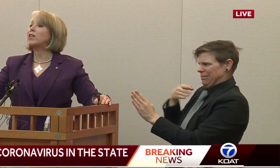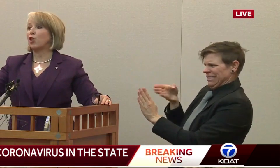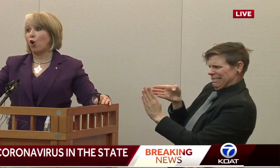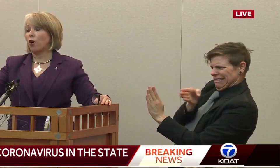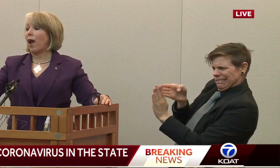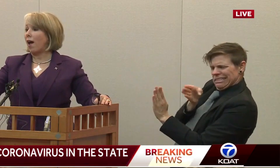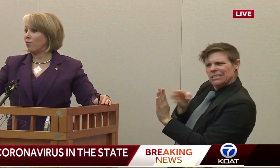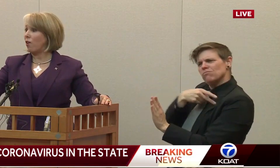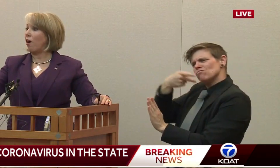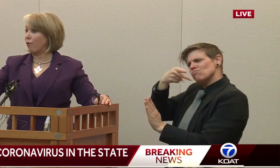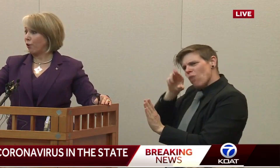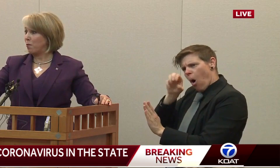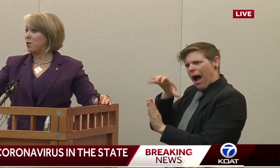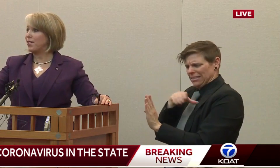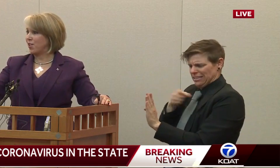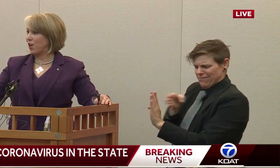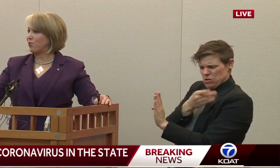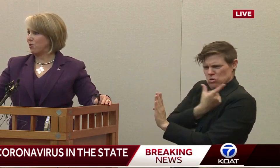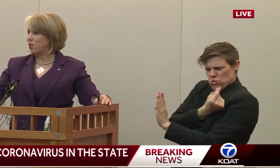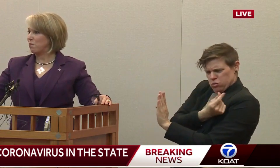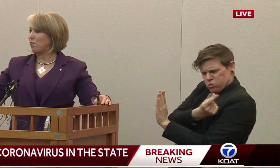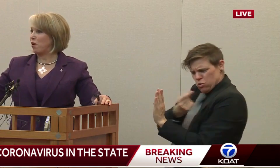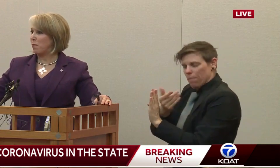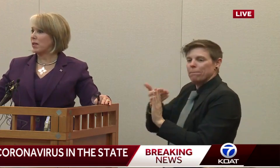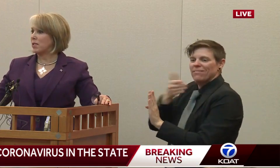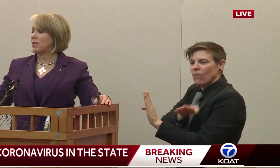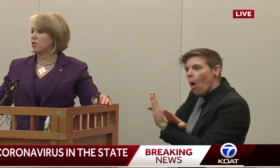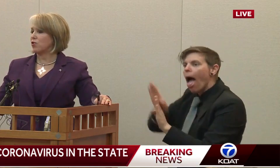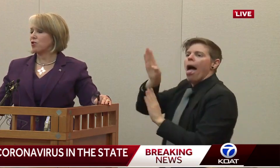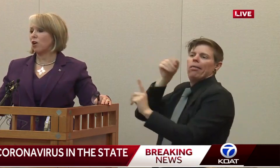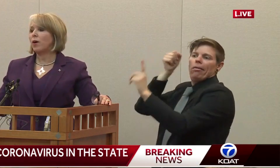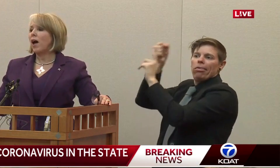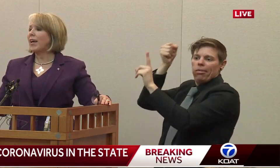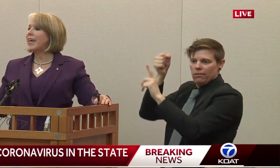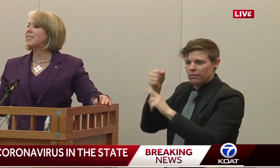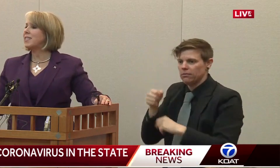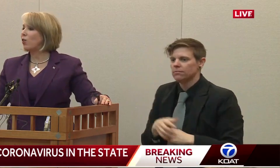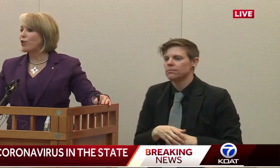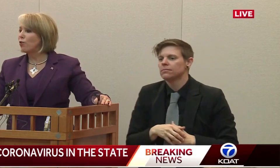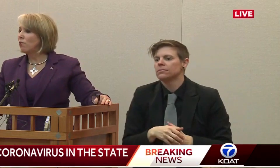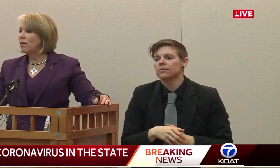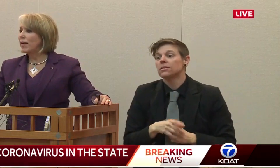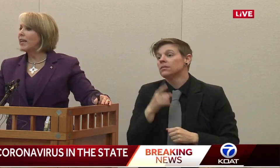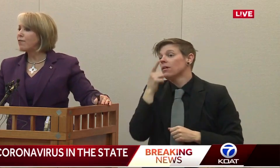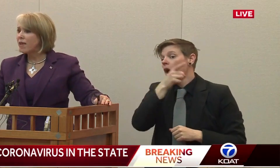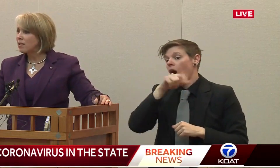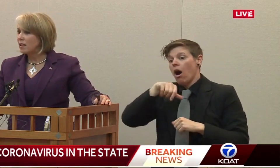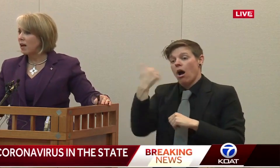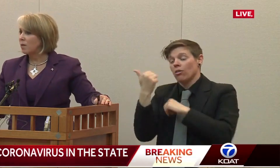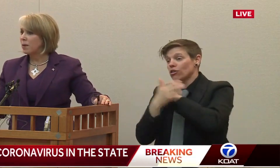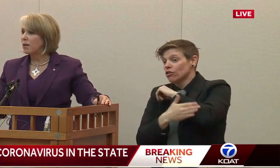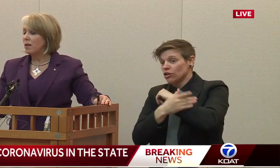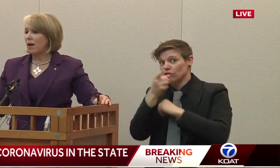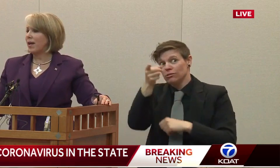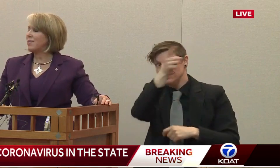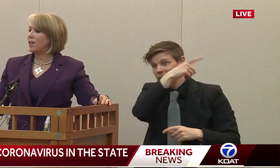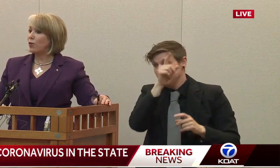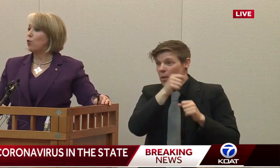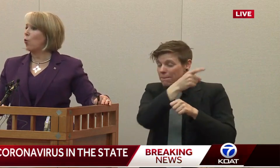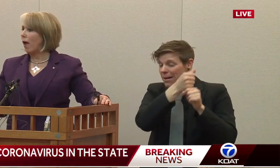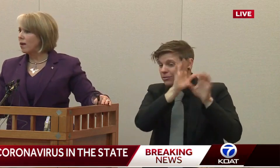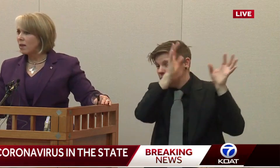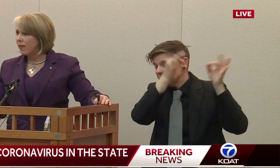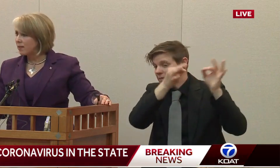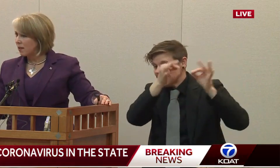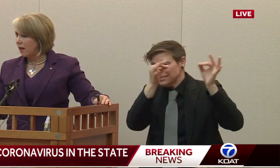Don't wait as long as other communities and countries before you make these decisions. So I can't tell you if that's going to happen. I